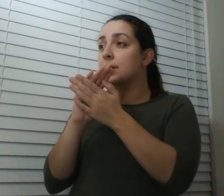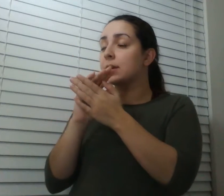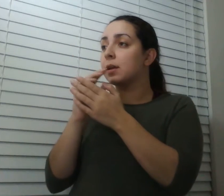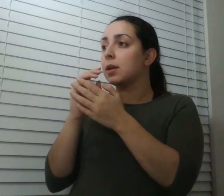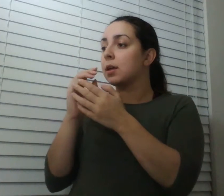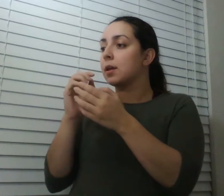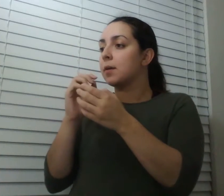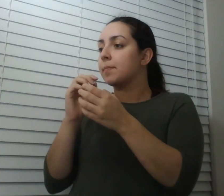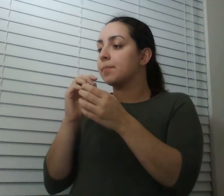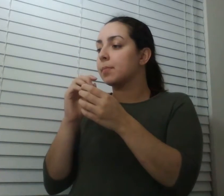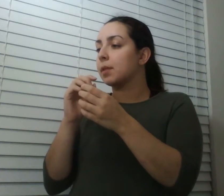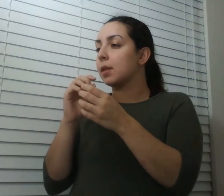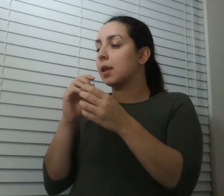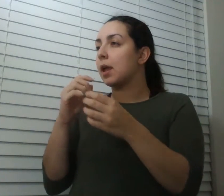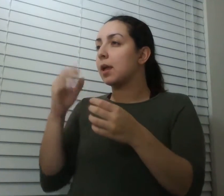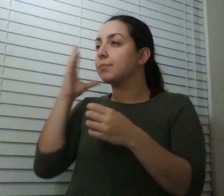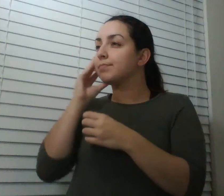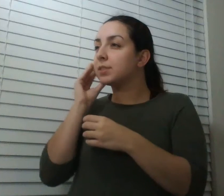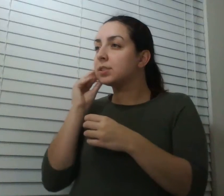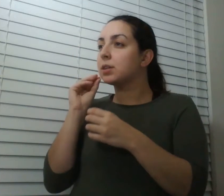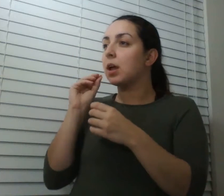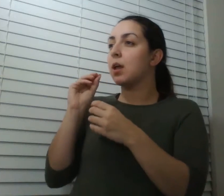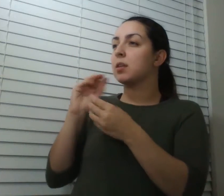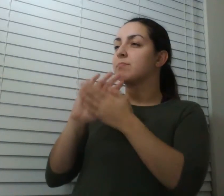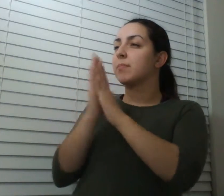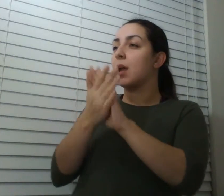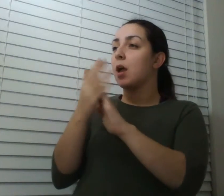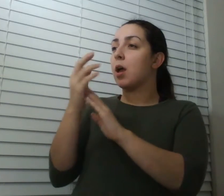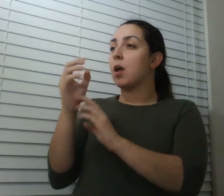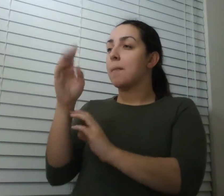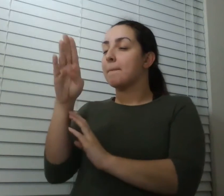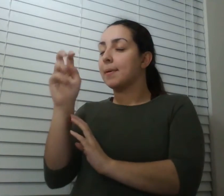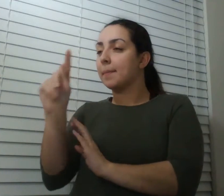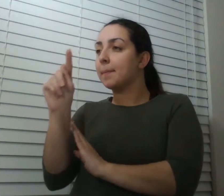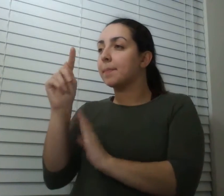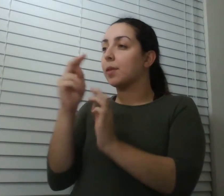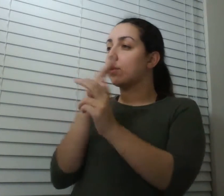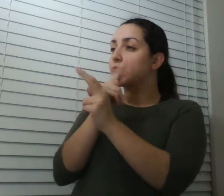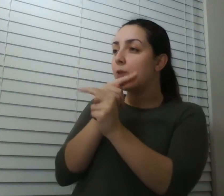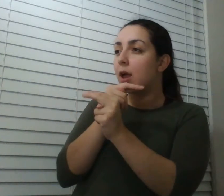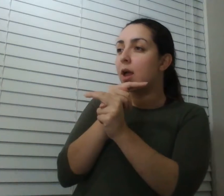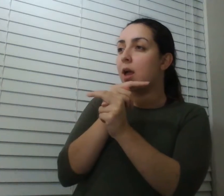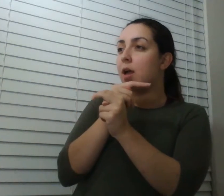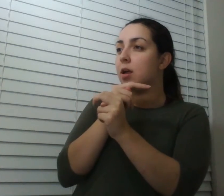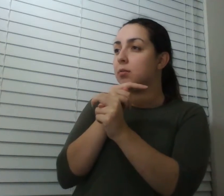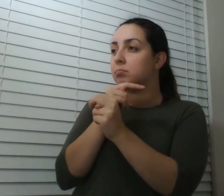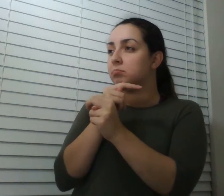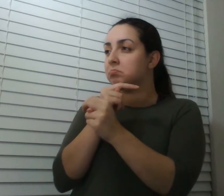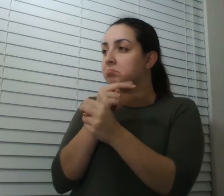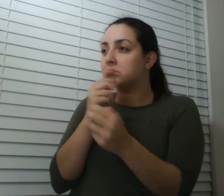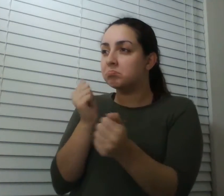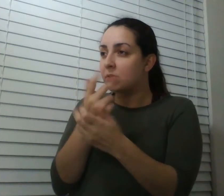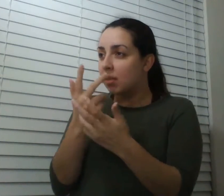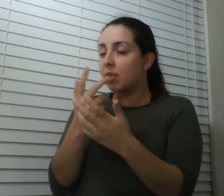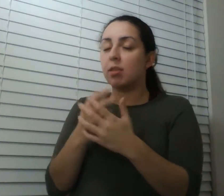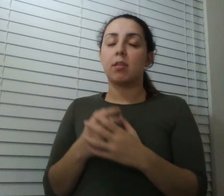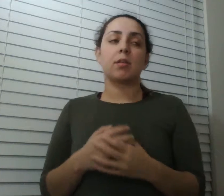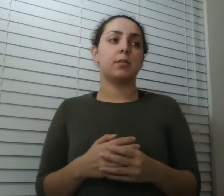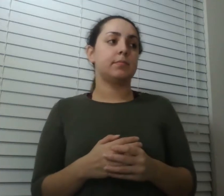or me closer to you than the bat or the rabbit because i you couldn't really ever know what it would be like to be a bat right because that